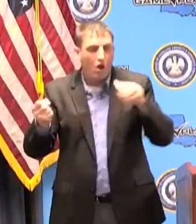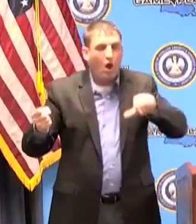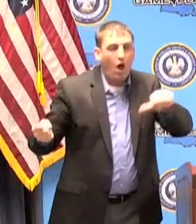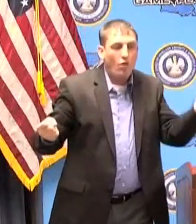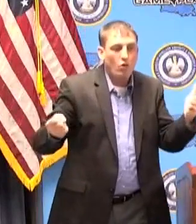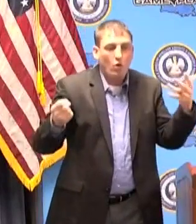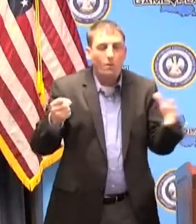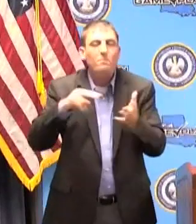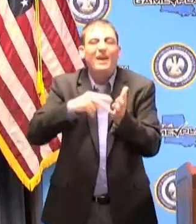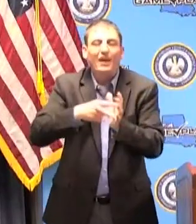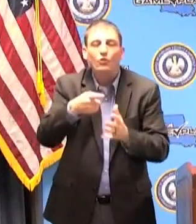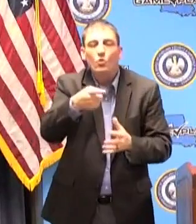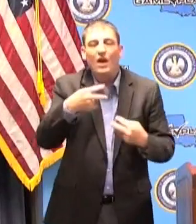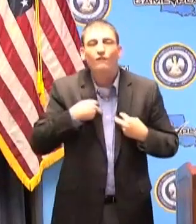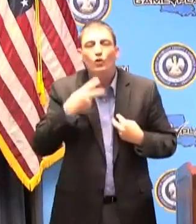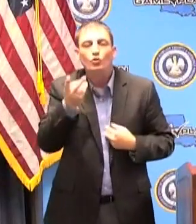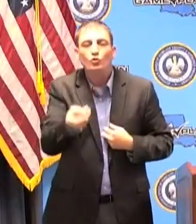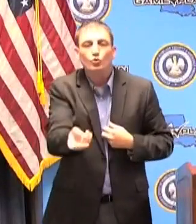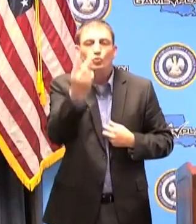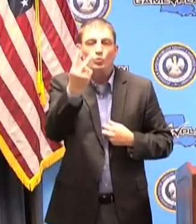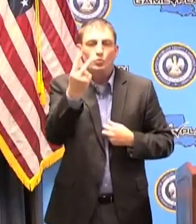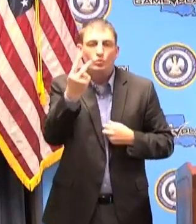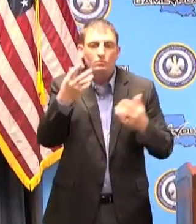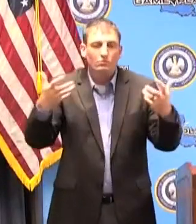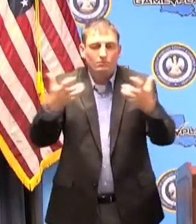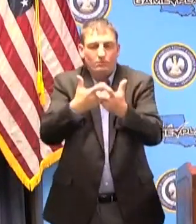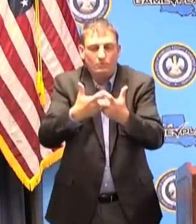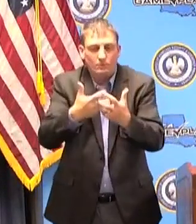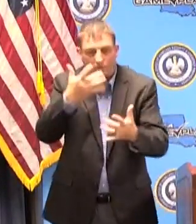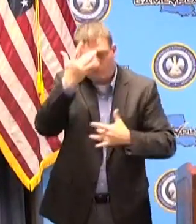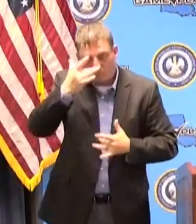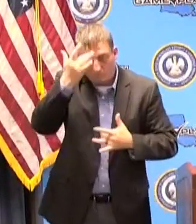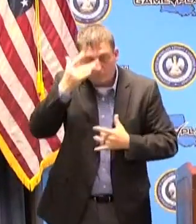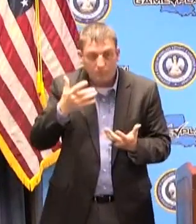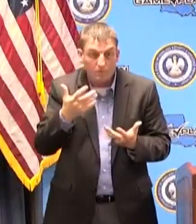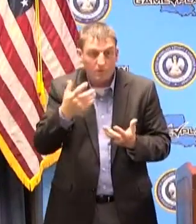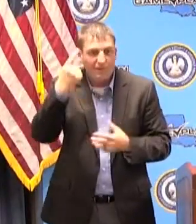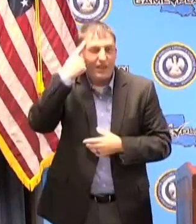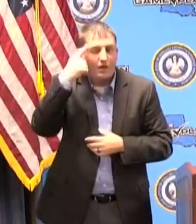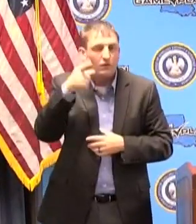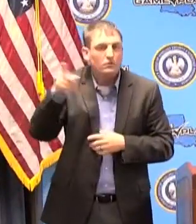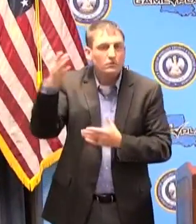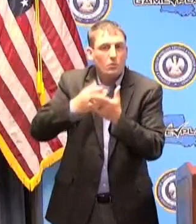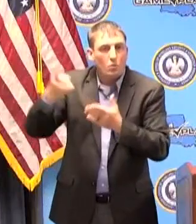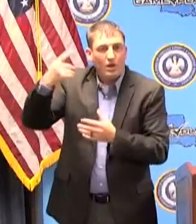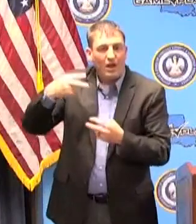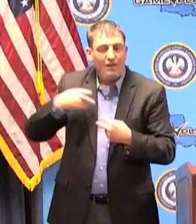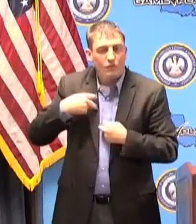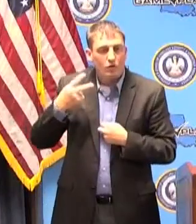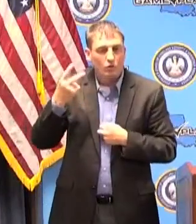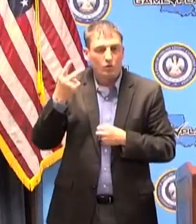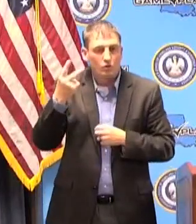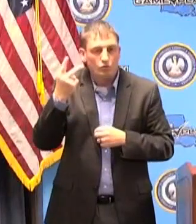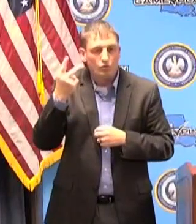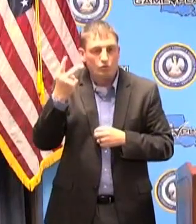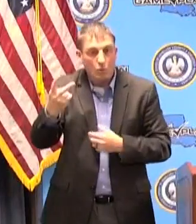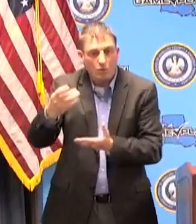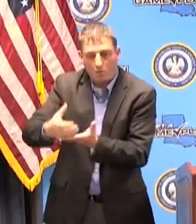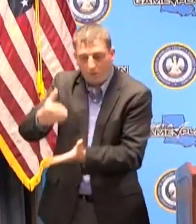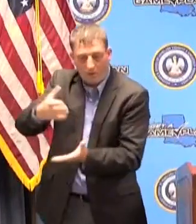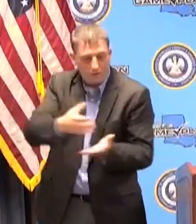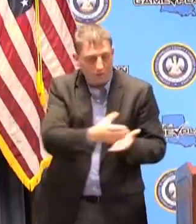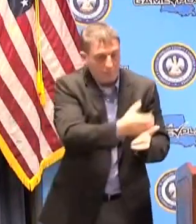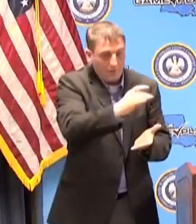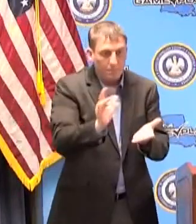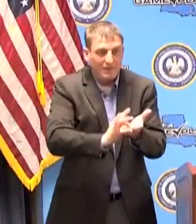basically it means you have two medical conditions think about the people in your lives who have two medical conditions who have two bottles of medicine that they take